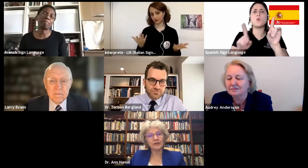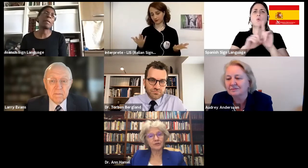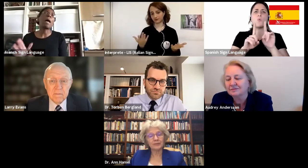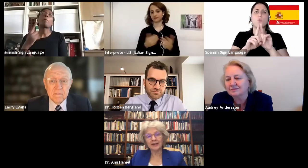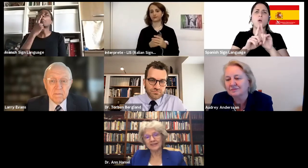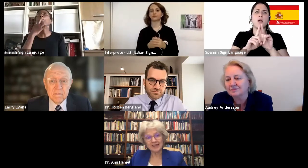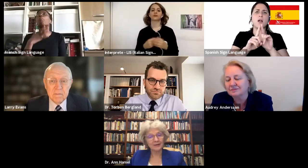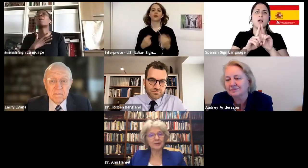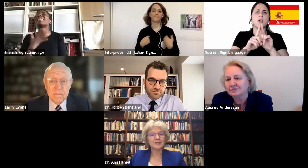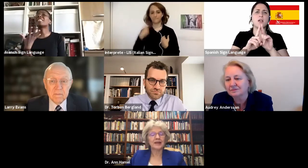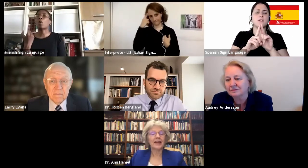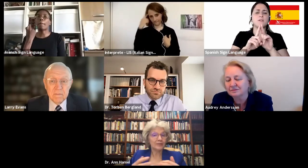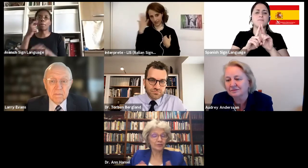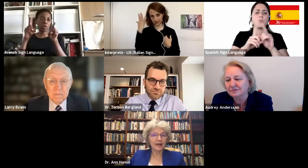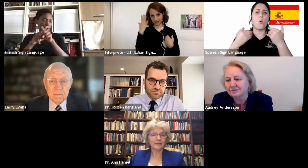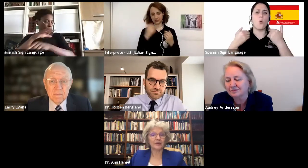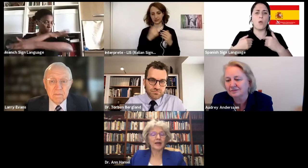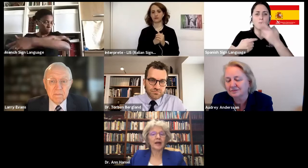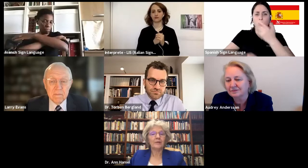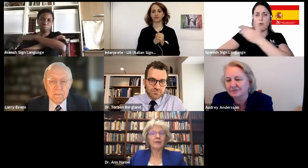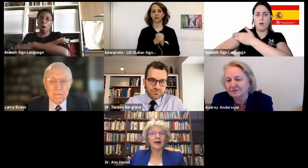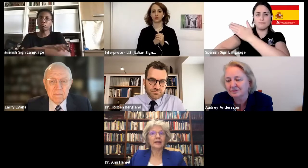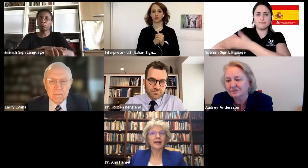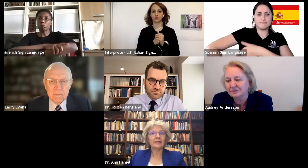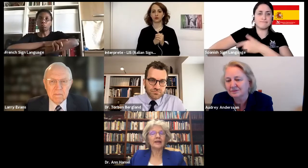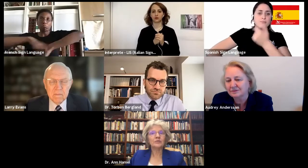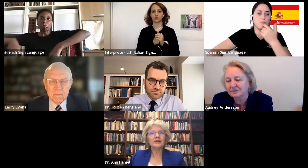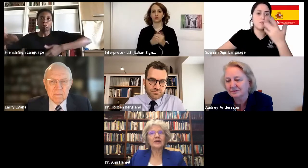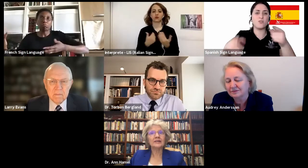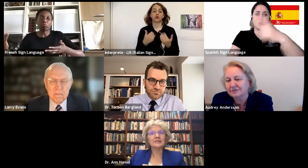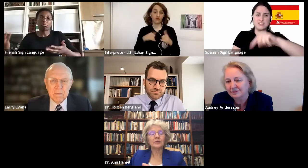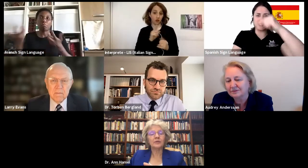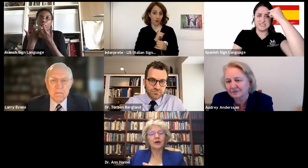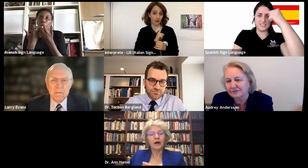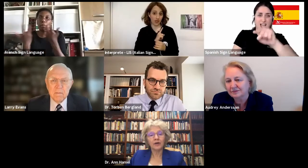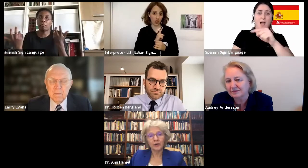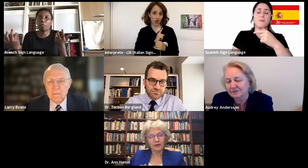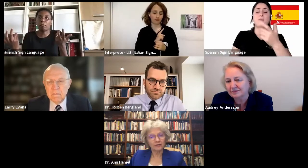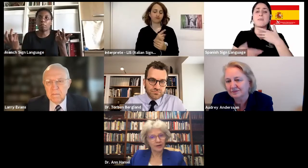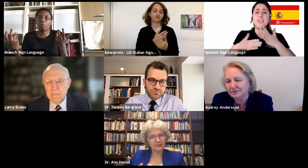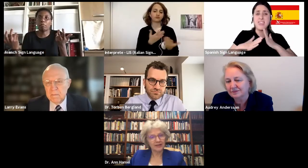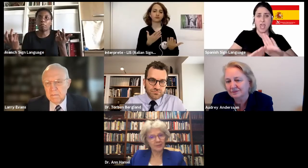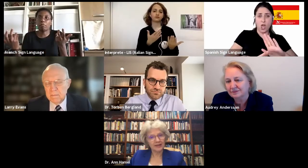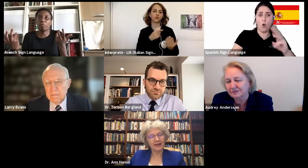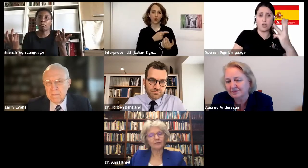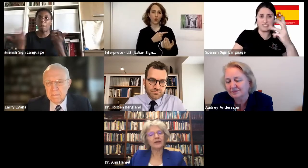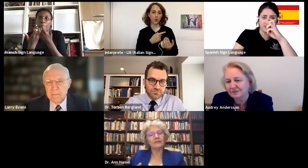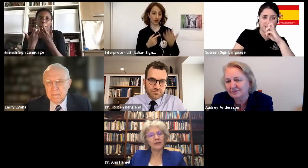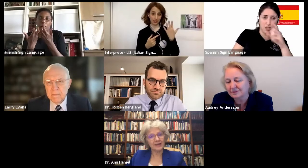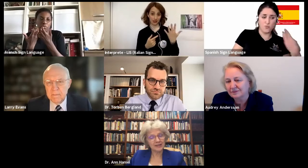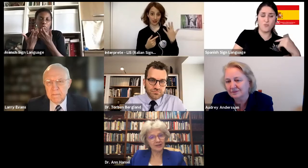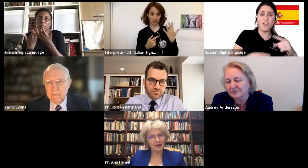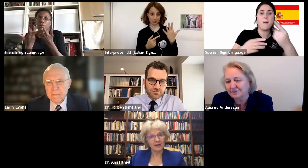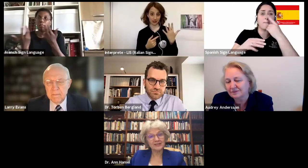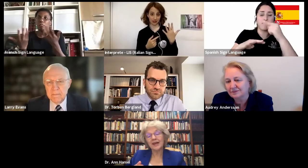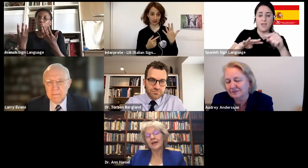care and treatment. It's healed. He's recovered. But unless one does the hard work of grieving in the beginning, really